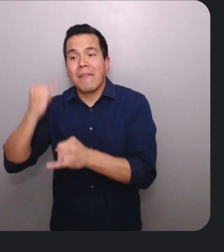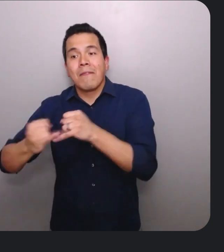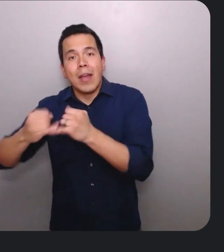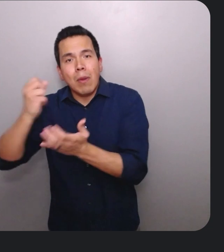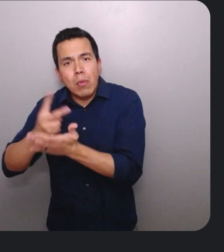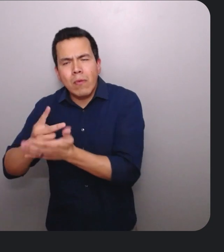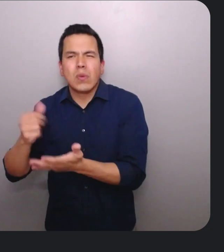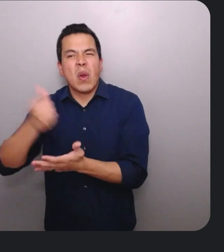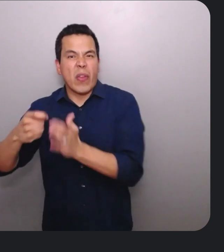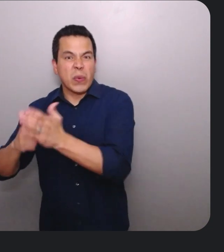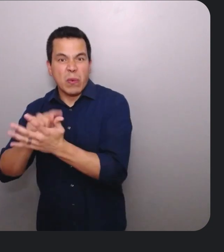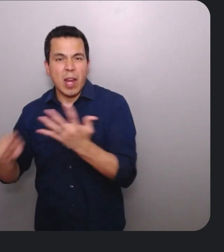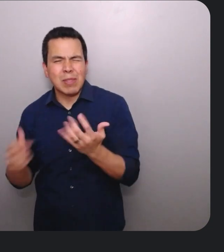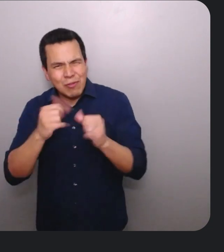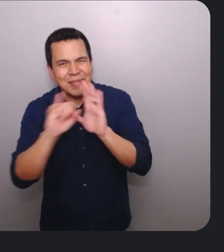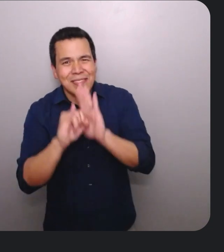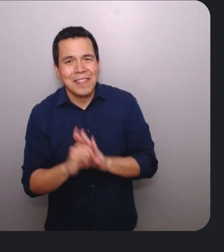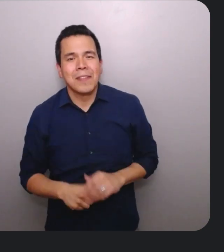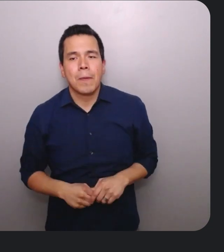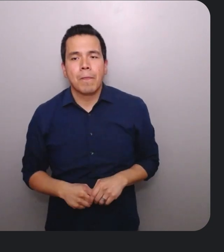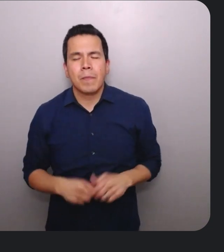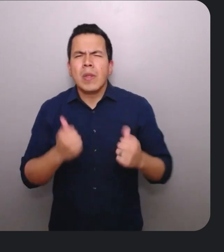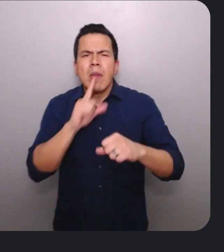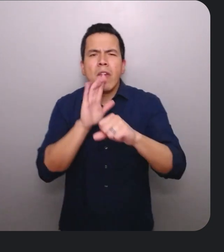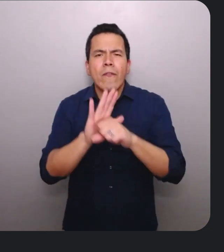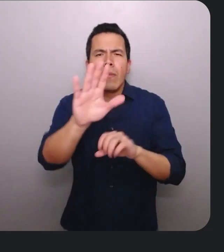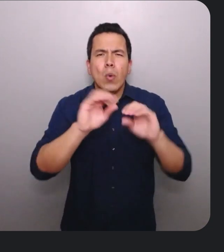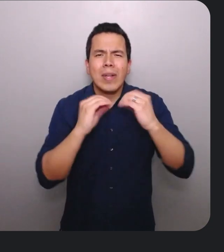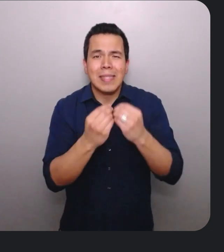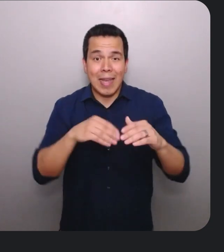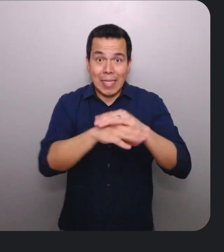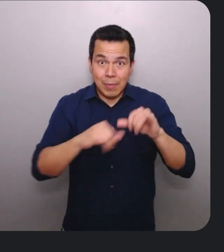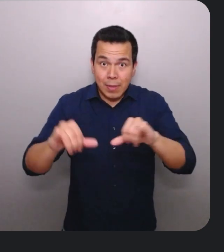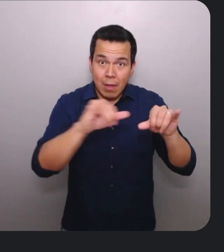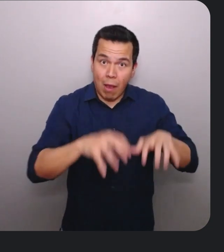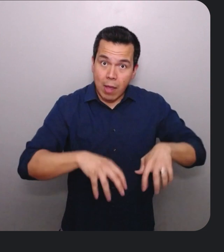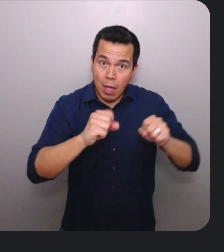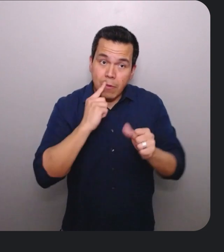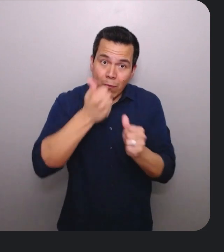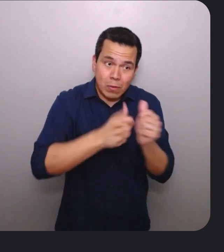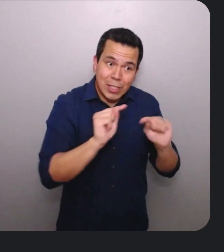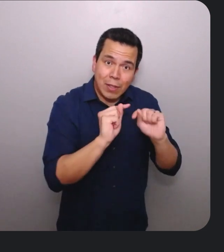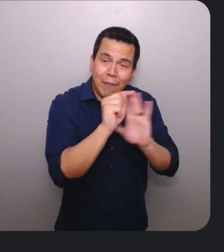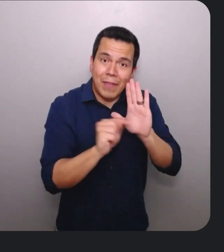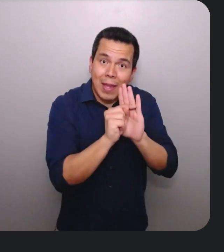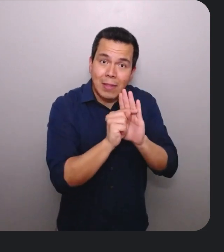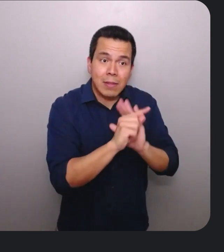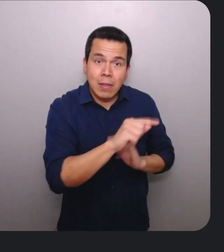requirements. Confirm if your organization's accessibility standards are adopted in each of these phases, and whether